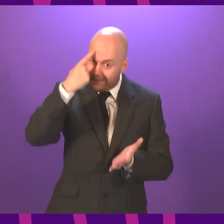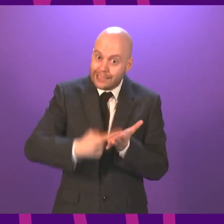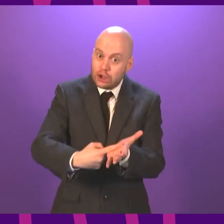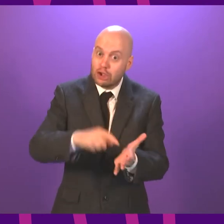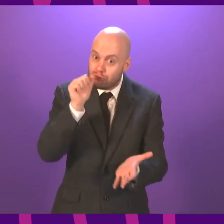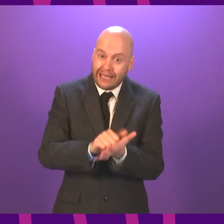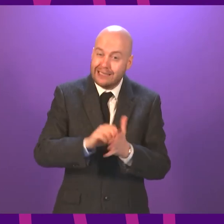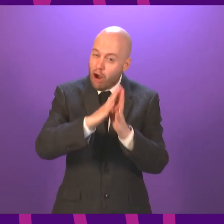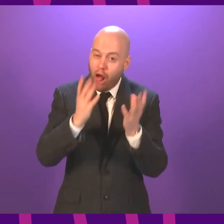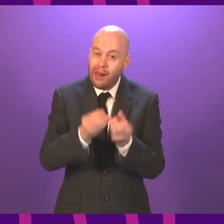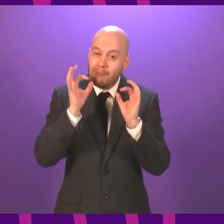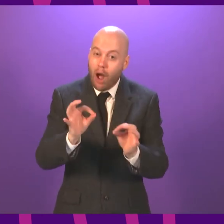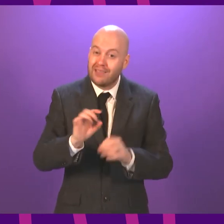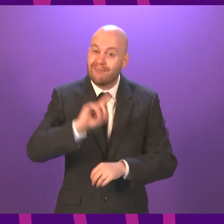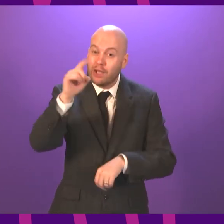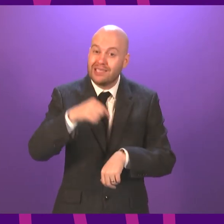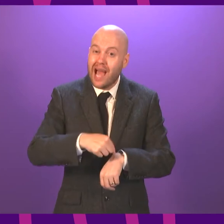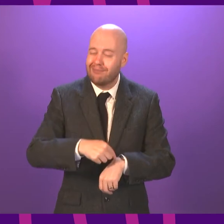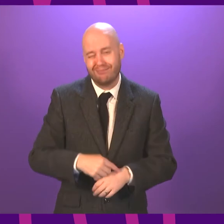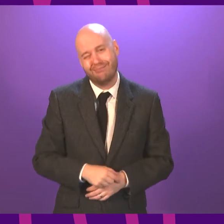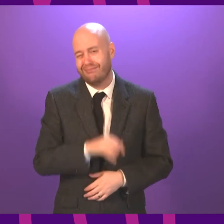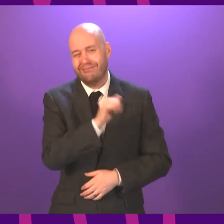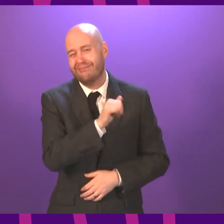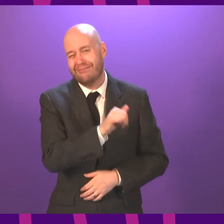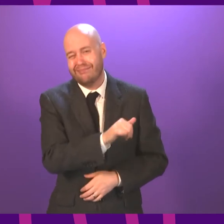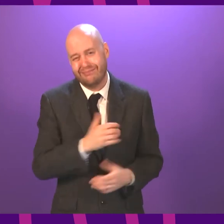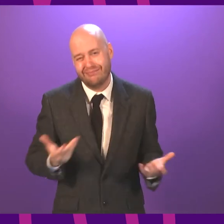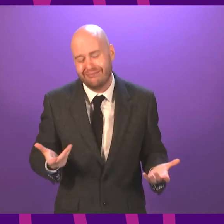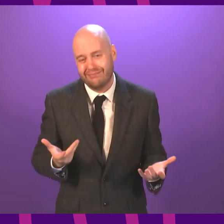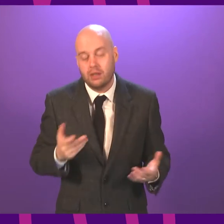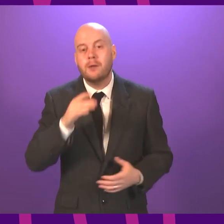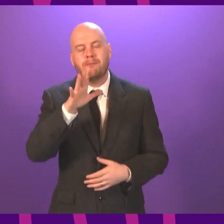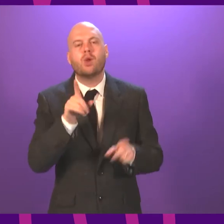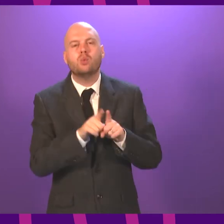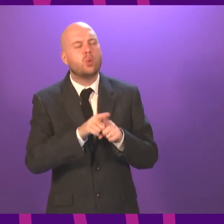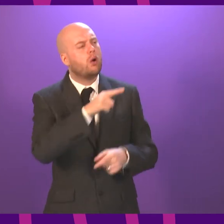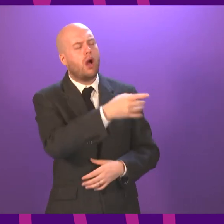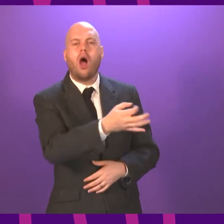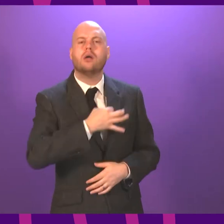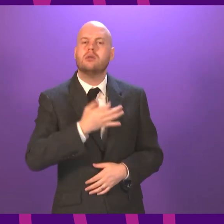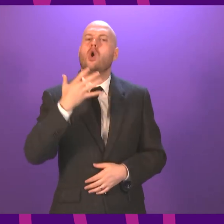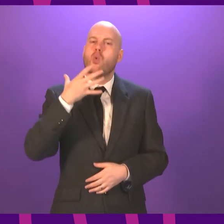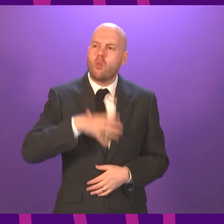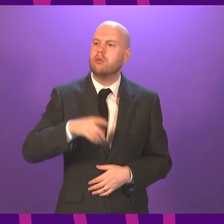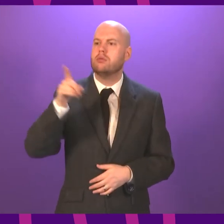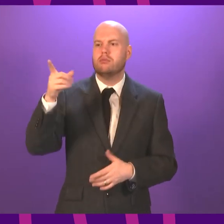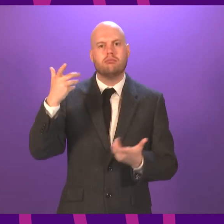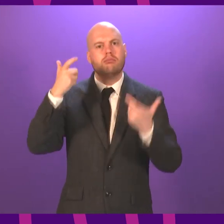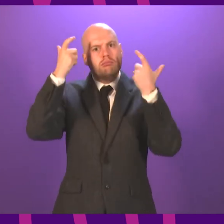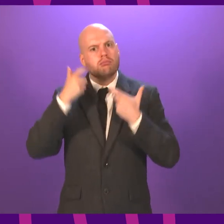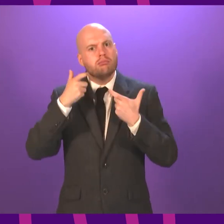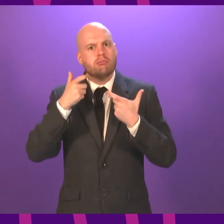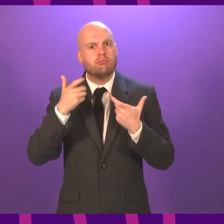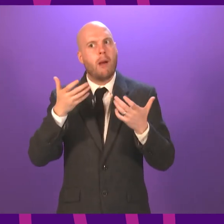grappled with these difficult decisions. And lastly, on the issue of a judge-led public inquiry, I've given that commitment. That commitment